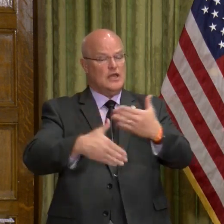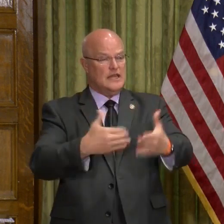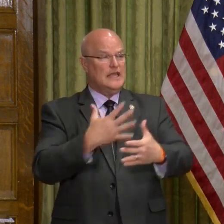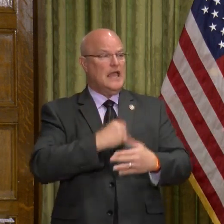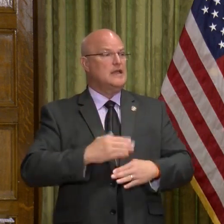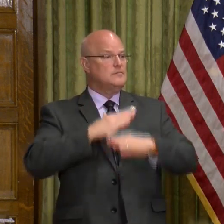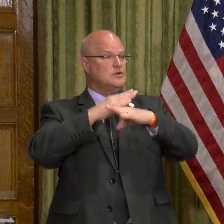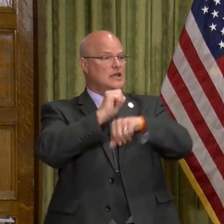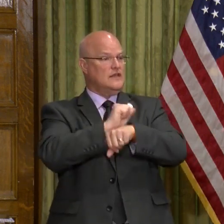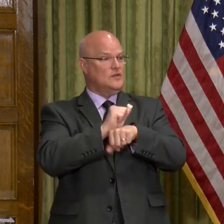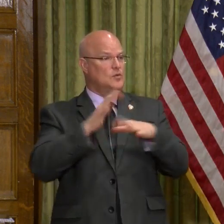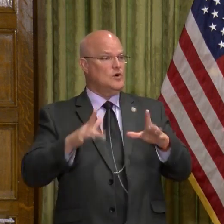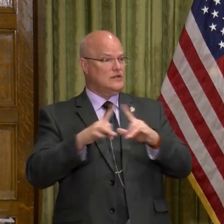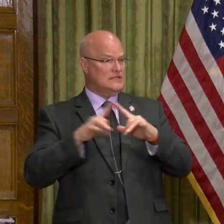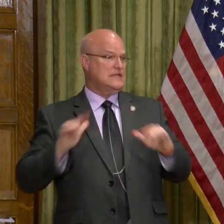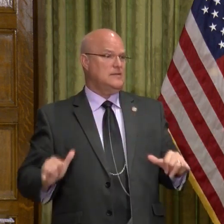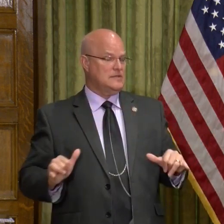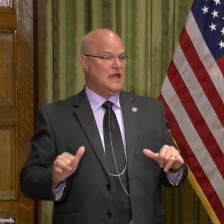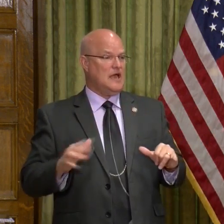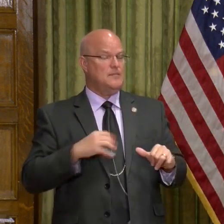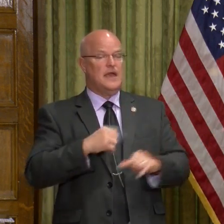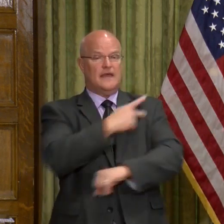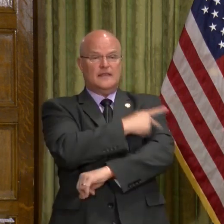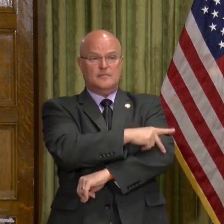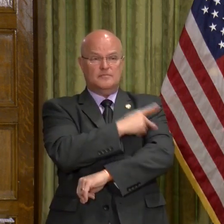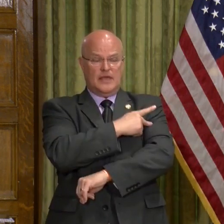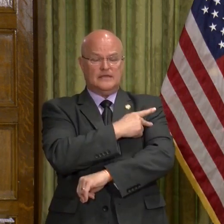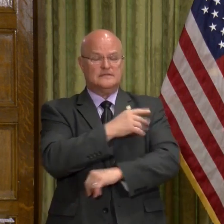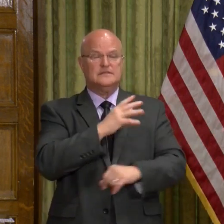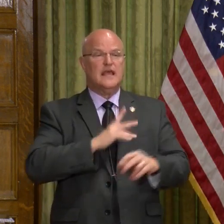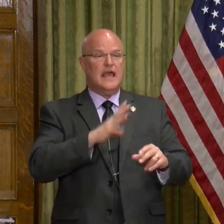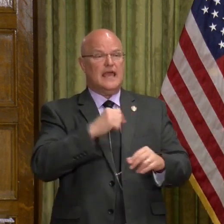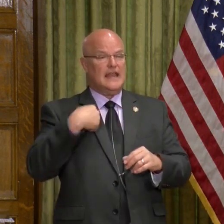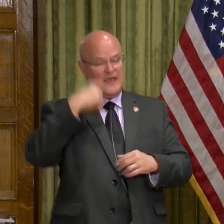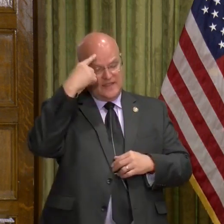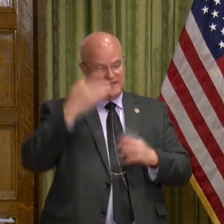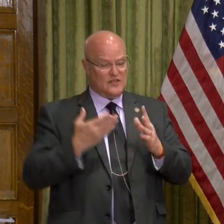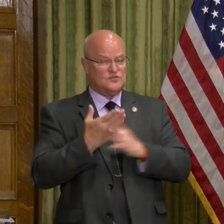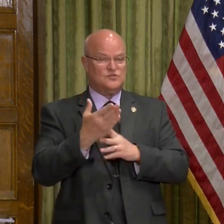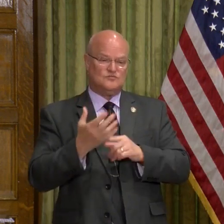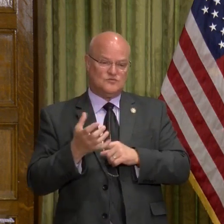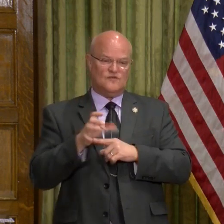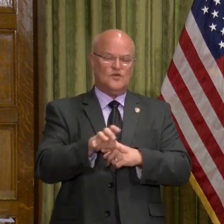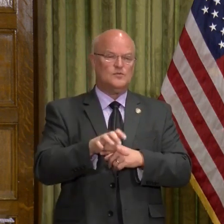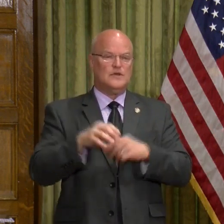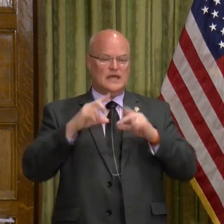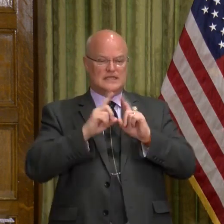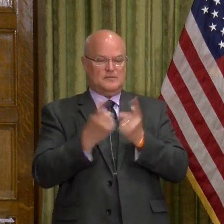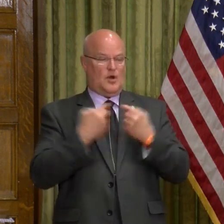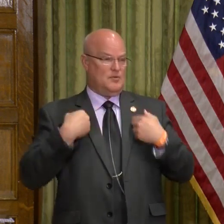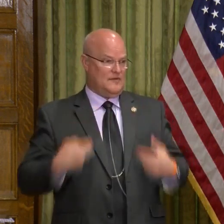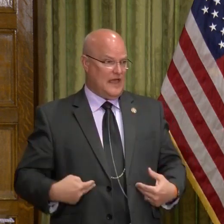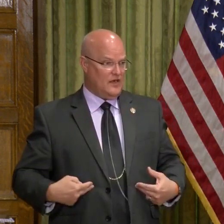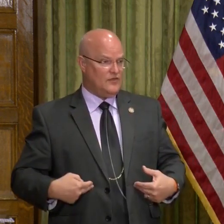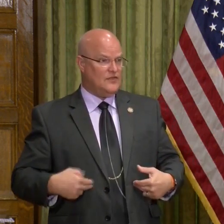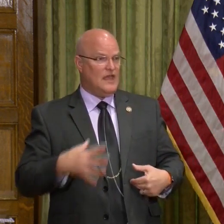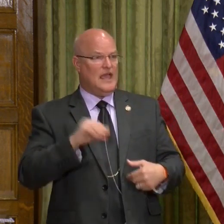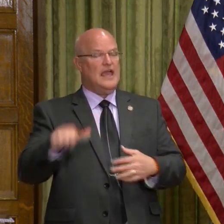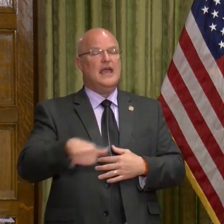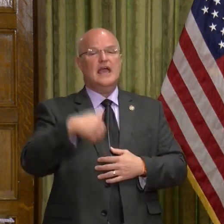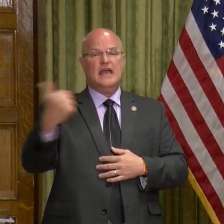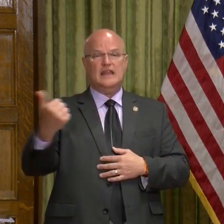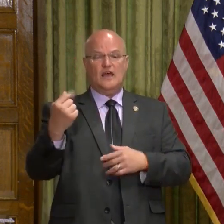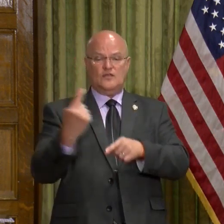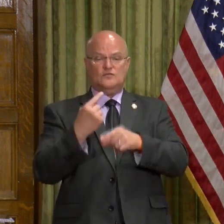protect the workers at the same time and the patrons. And I think that's through the enforcement of the Department of Health and other